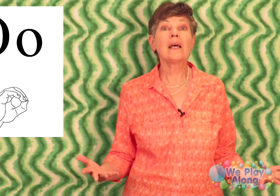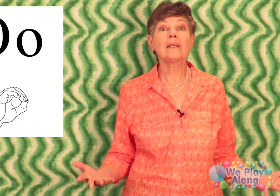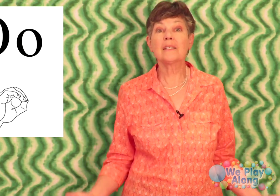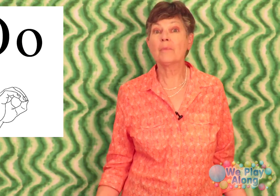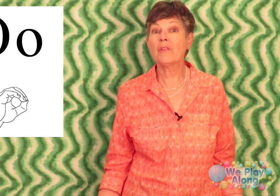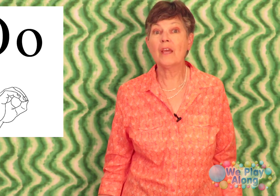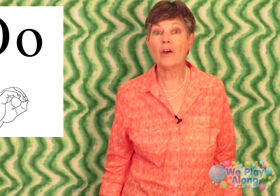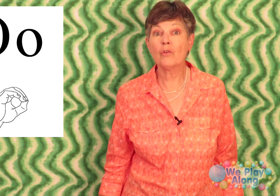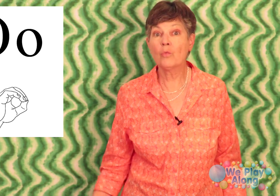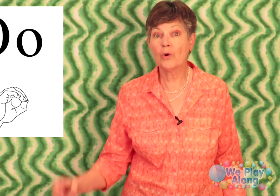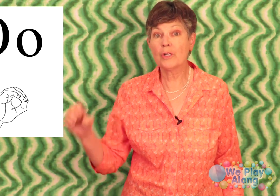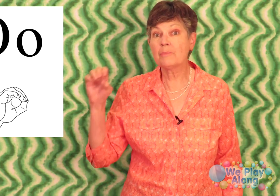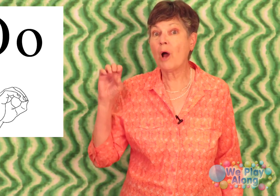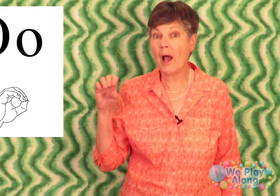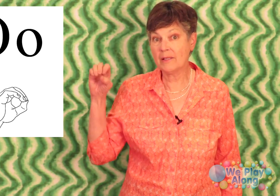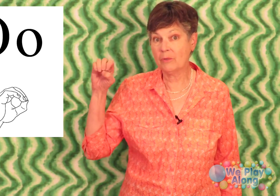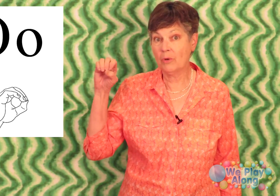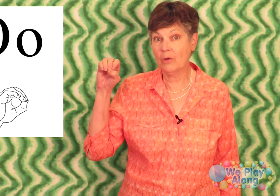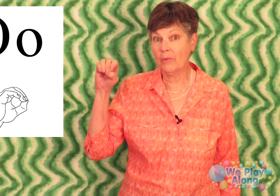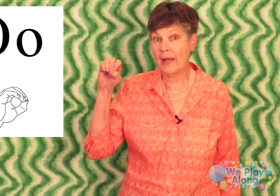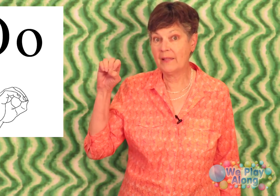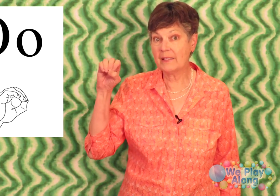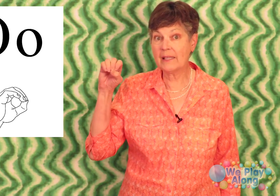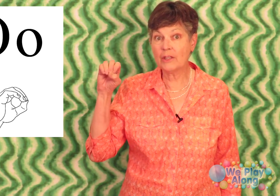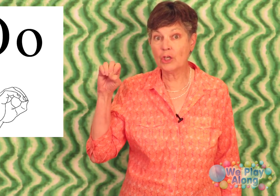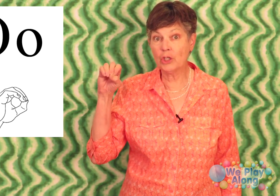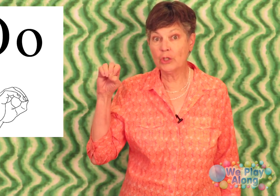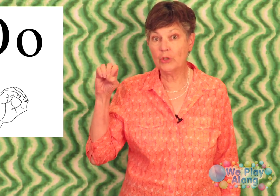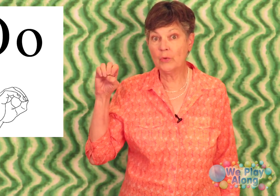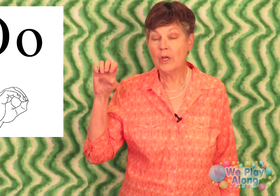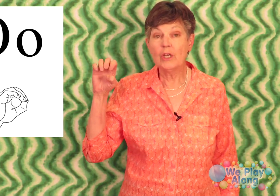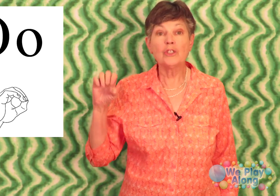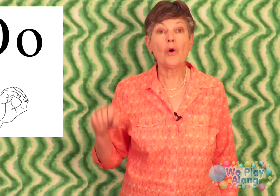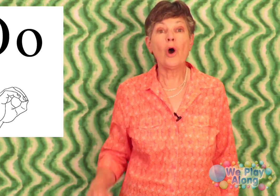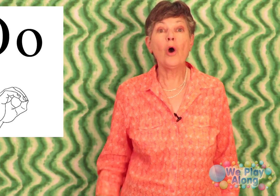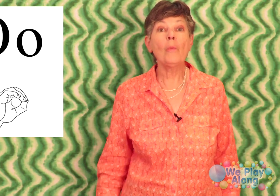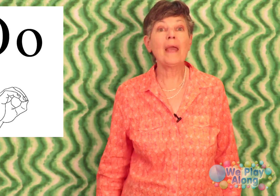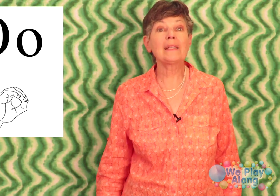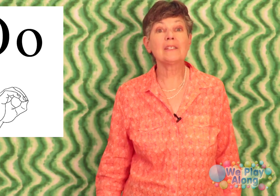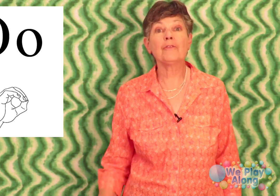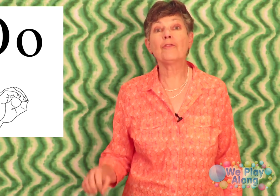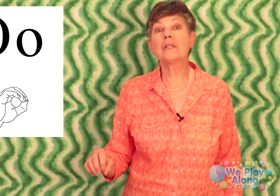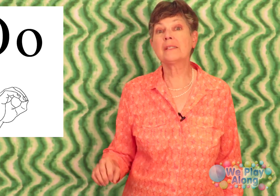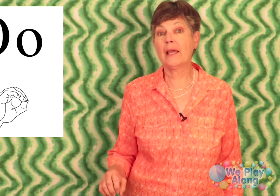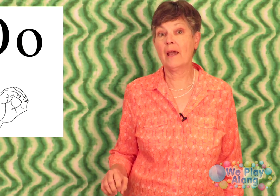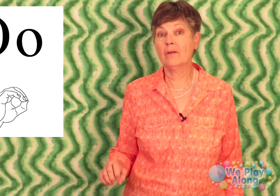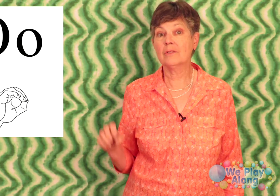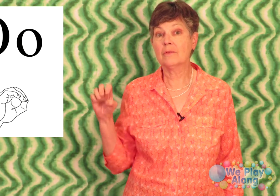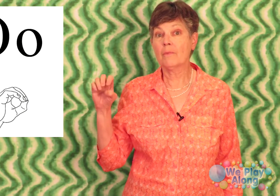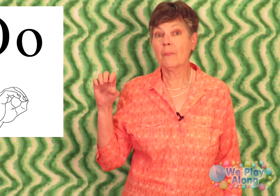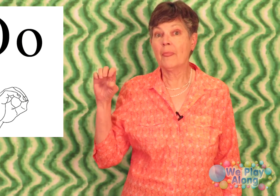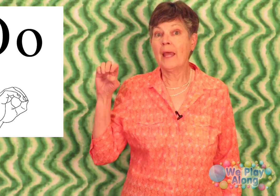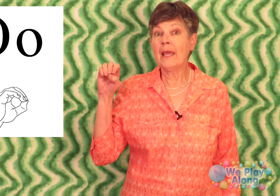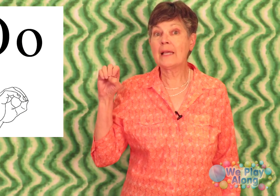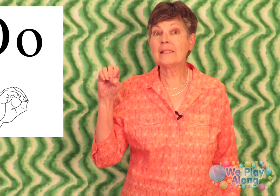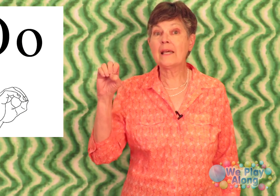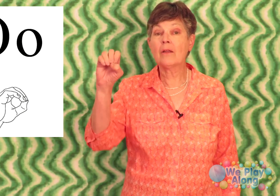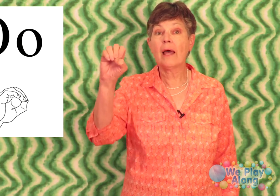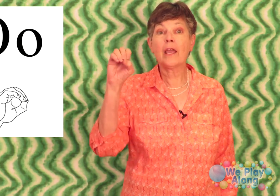some of the other words possible all right this is like the glue so O makes different sounds it can sound like